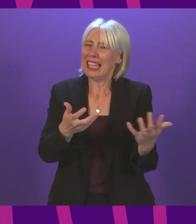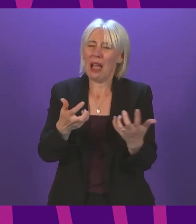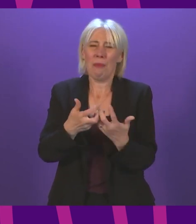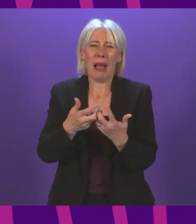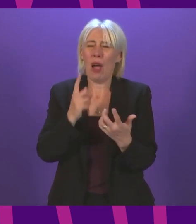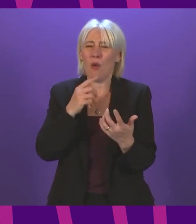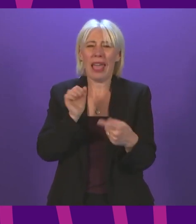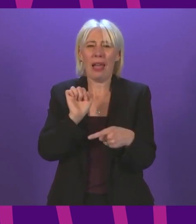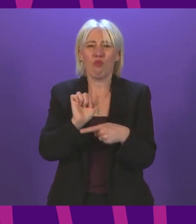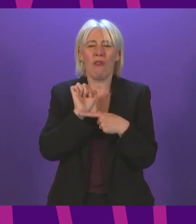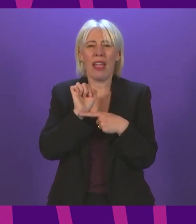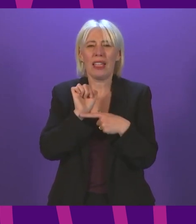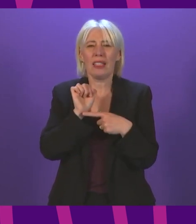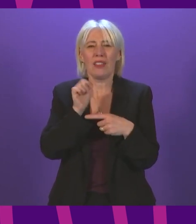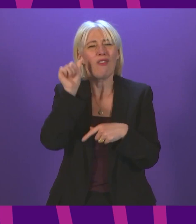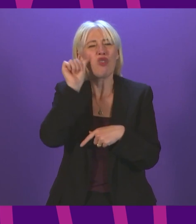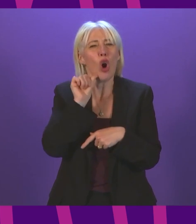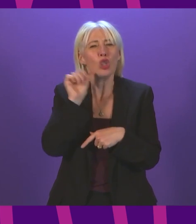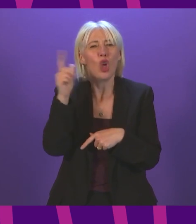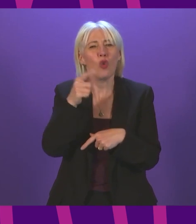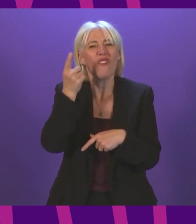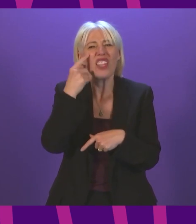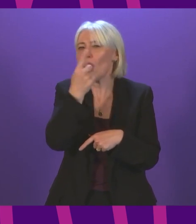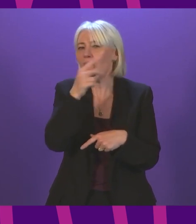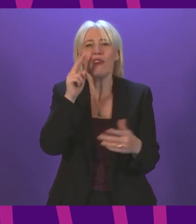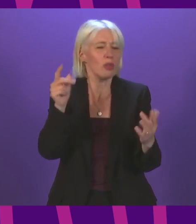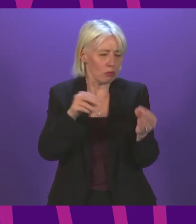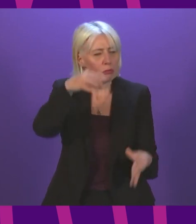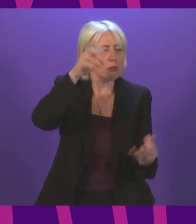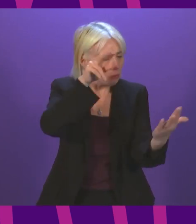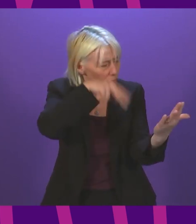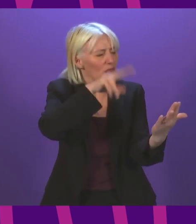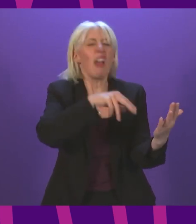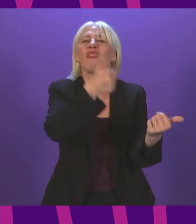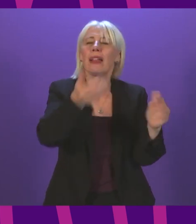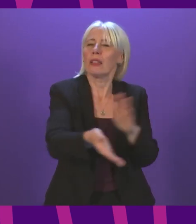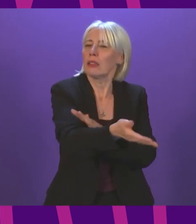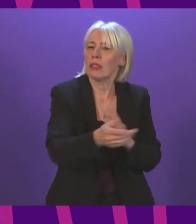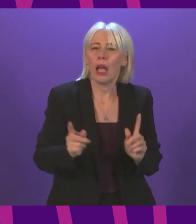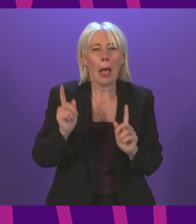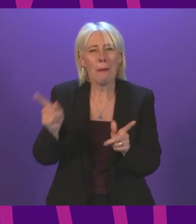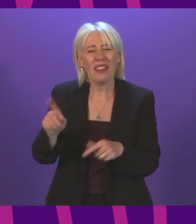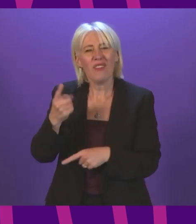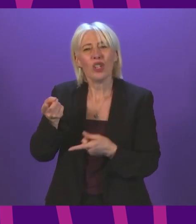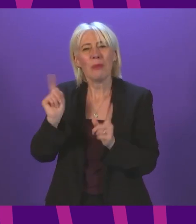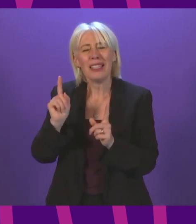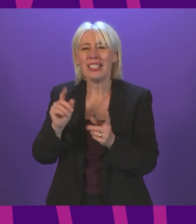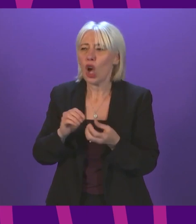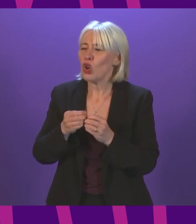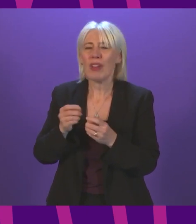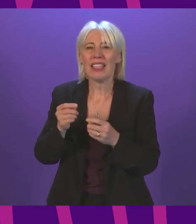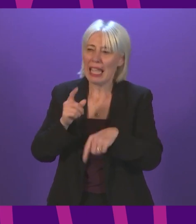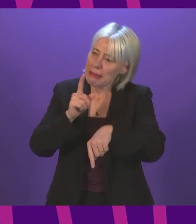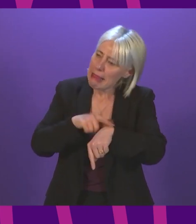fraud through visual checking? And can the First Minister not see that she is spending time and money creating a